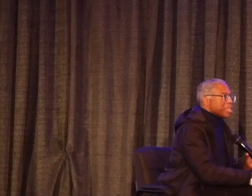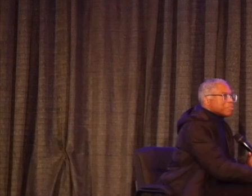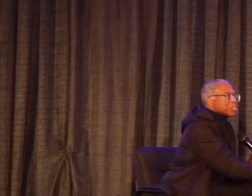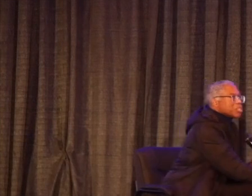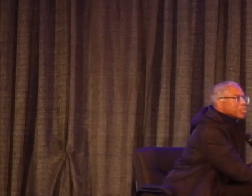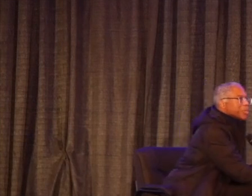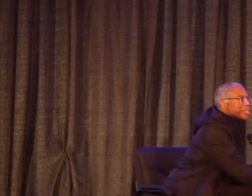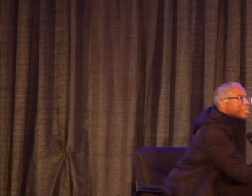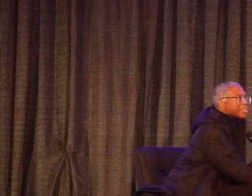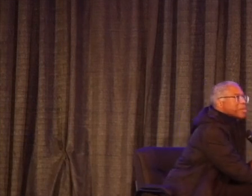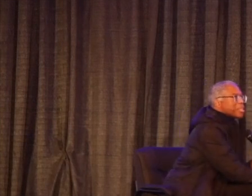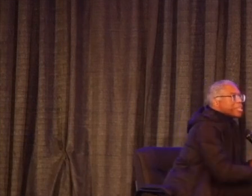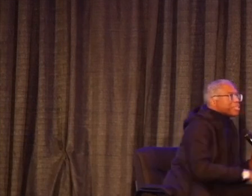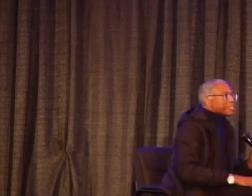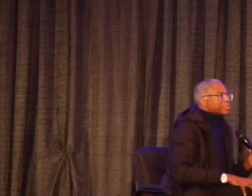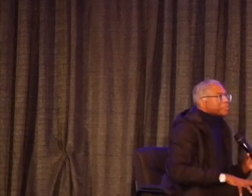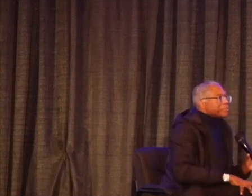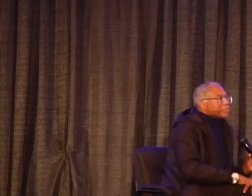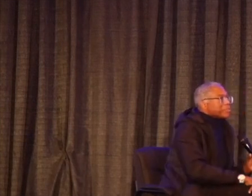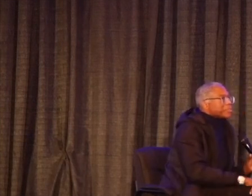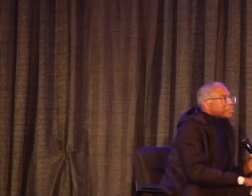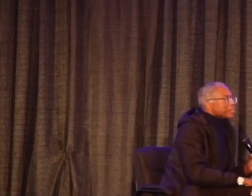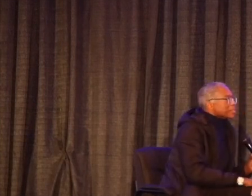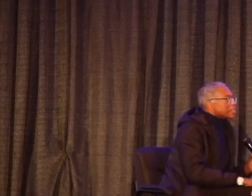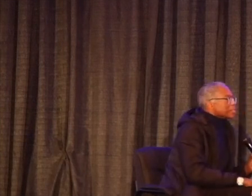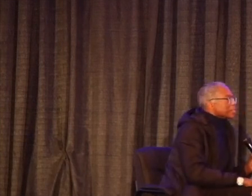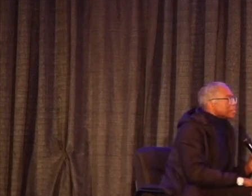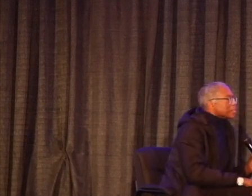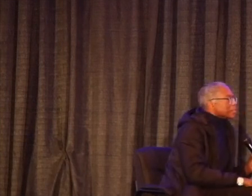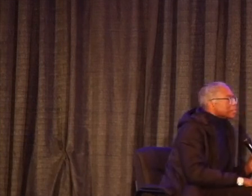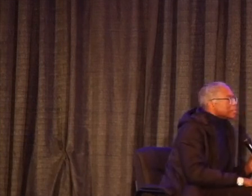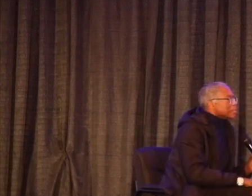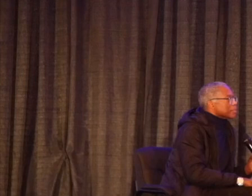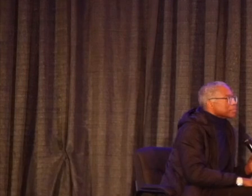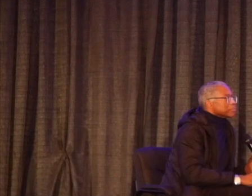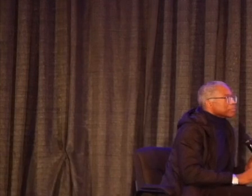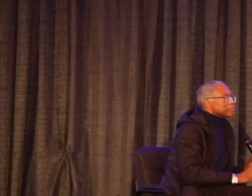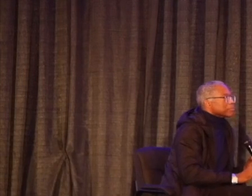Thank you. It's much easier. Go right ahead. Brad, can I use this? Oh.